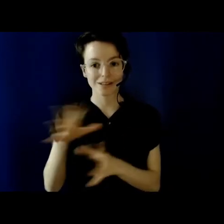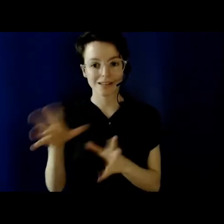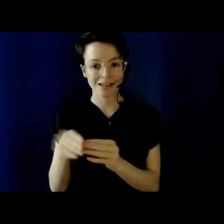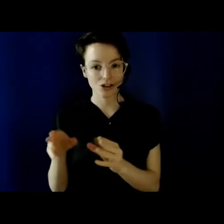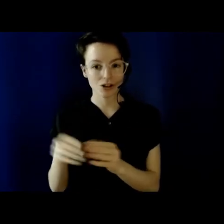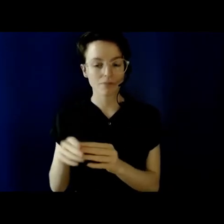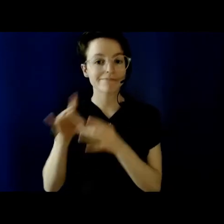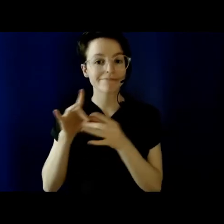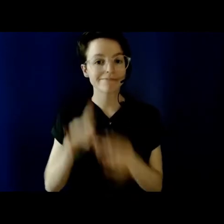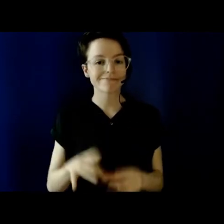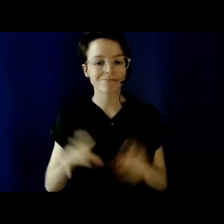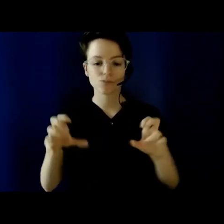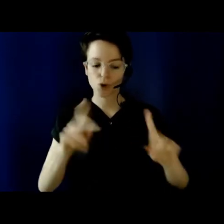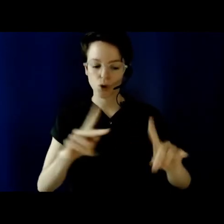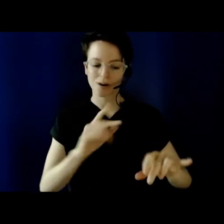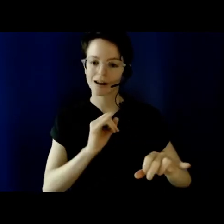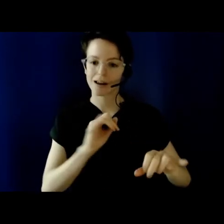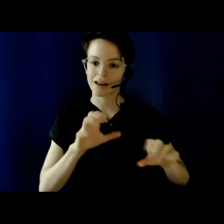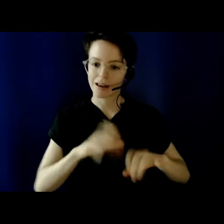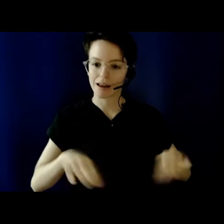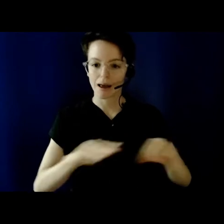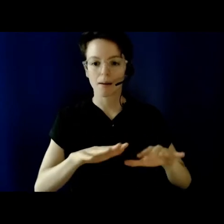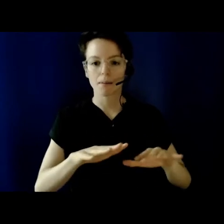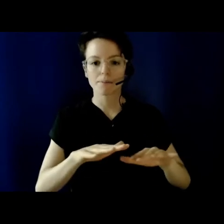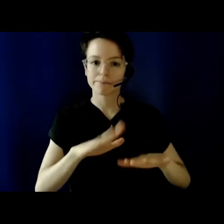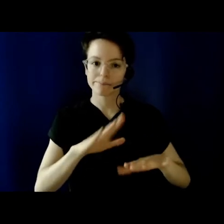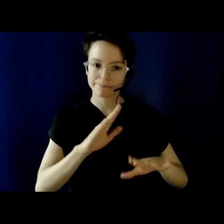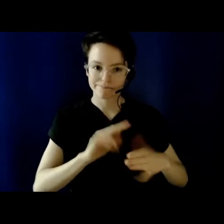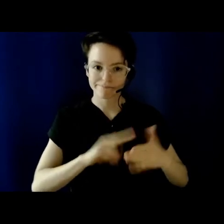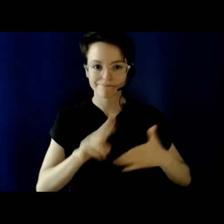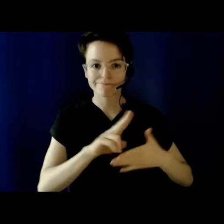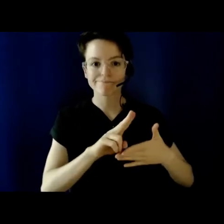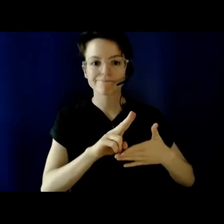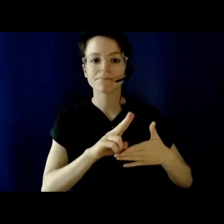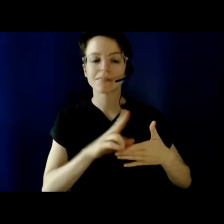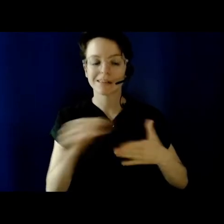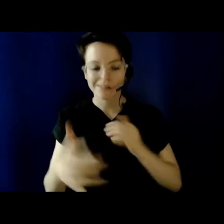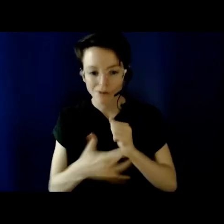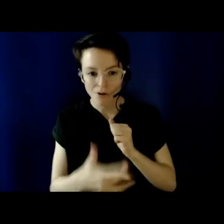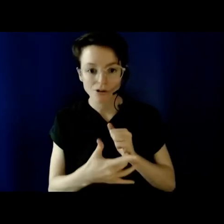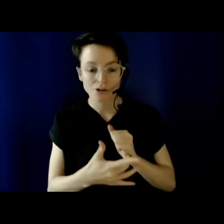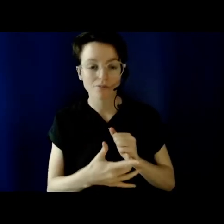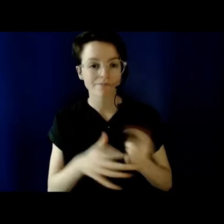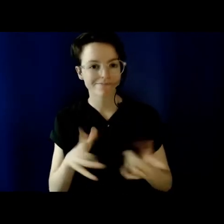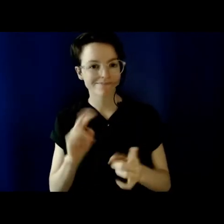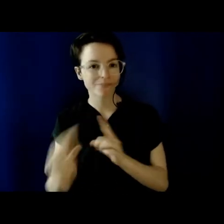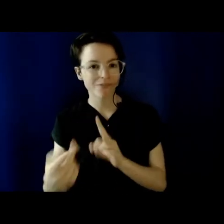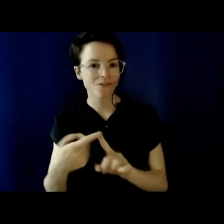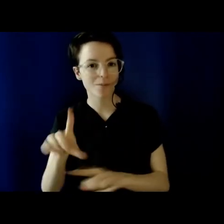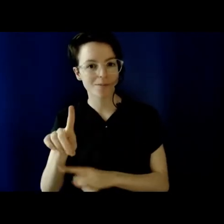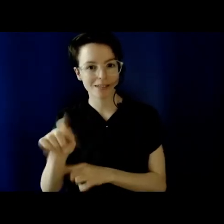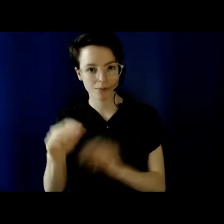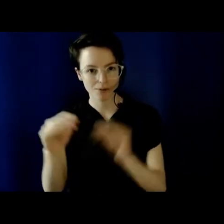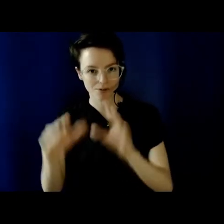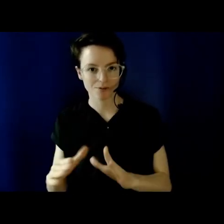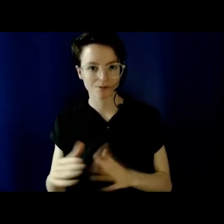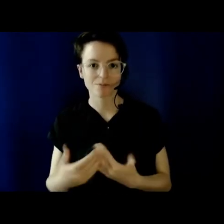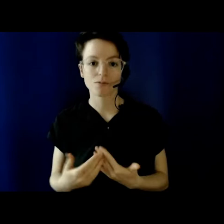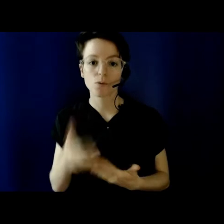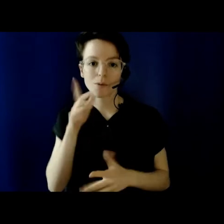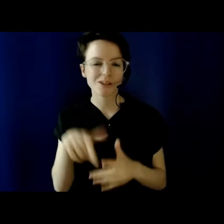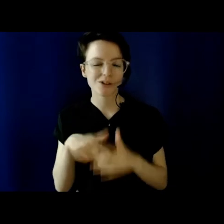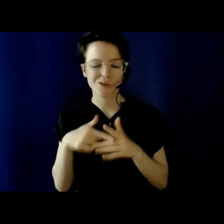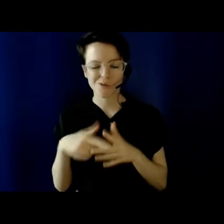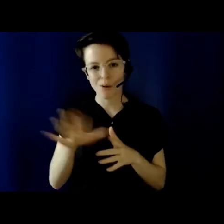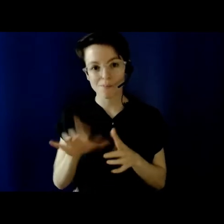Accessibility Perspectives of Disabled Instructors. We will start shortly in about a minute as we get more participants coming